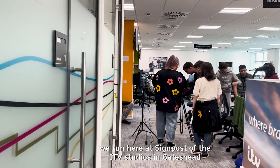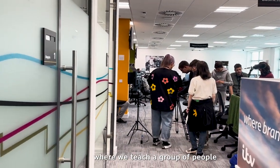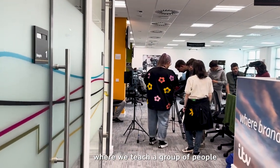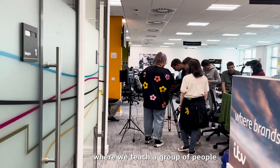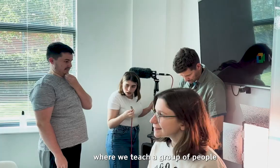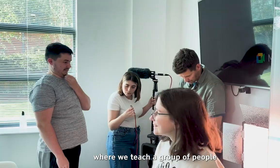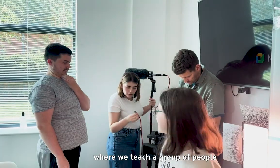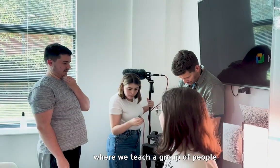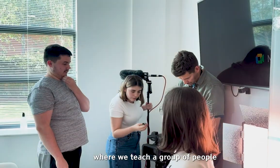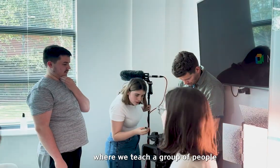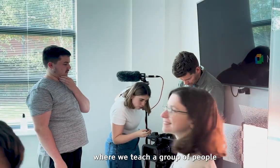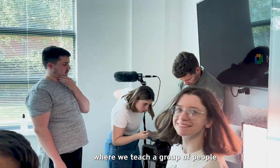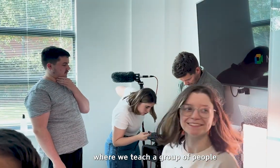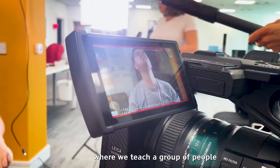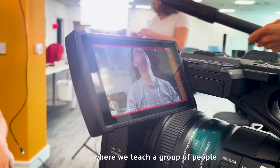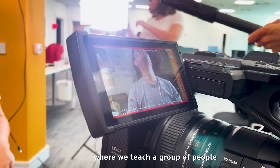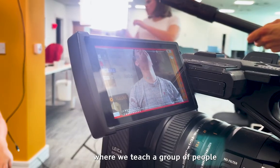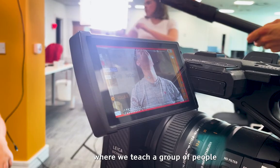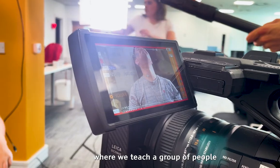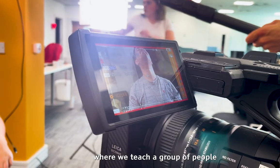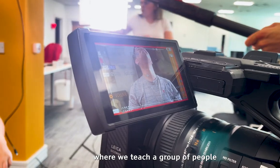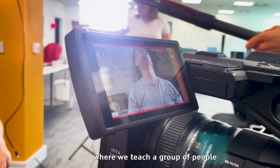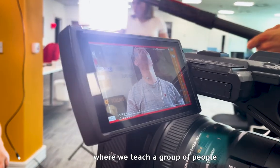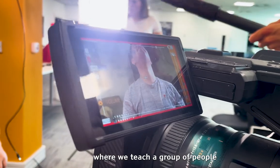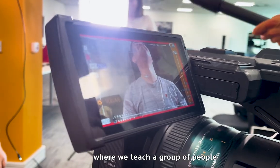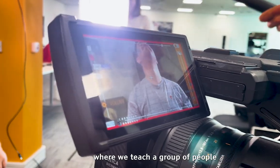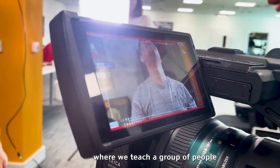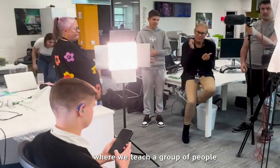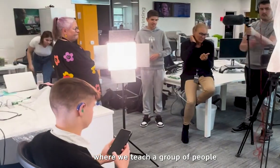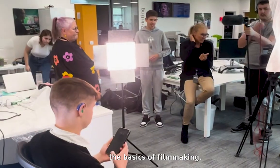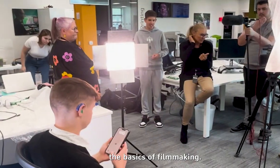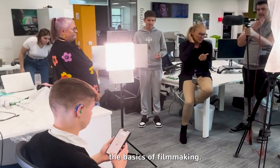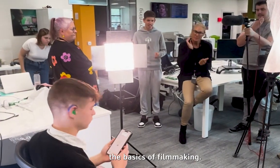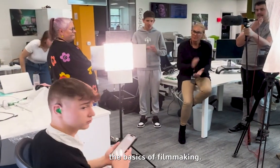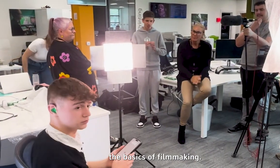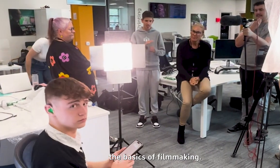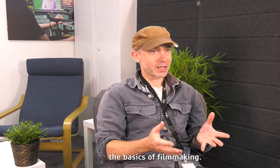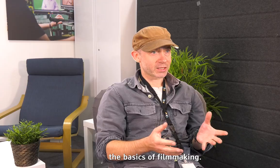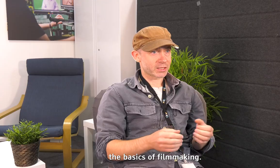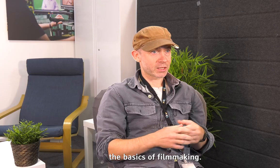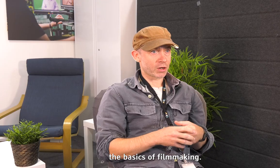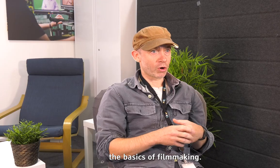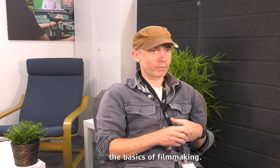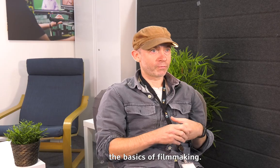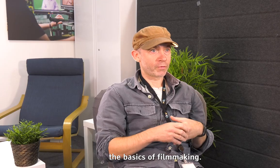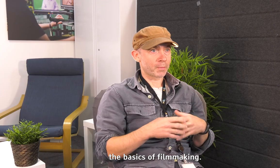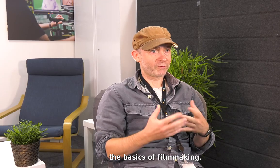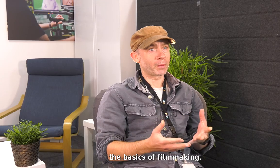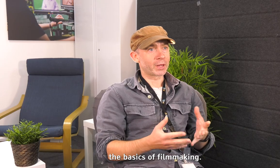where we teach a group of people the basics of filmmaking.